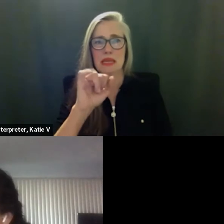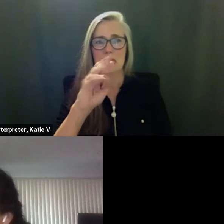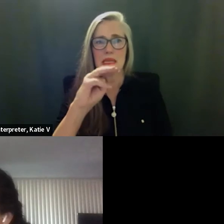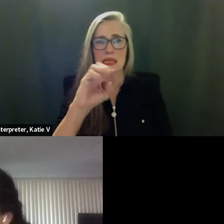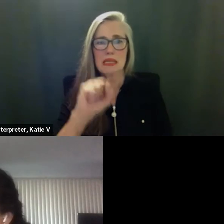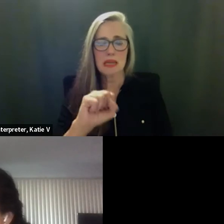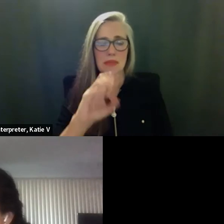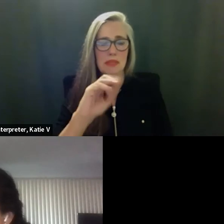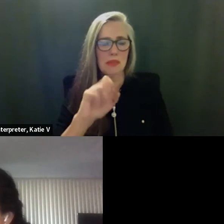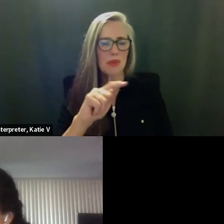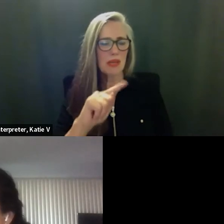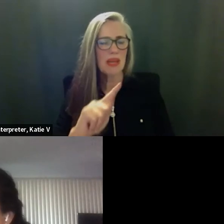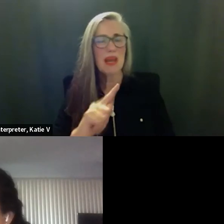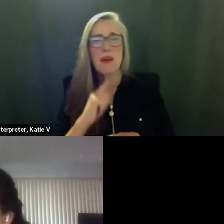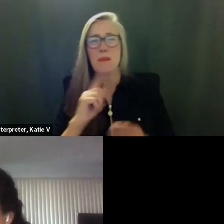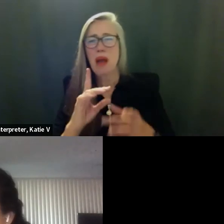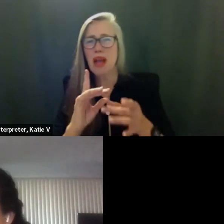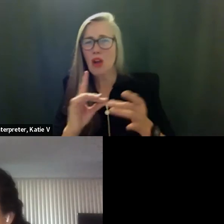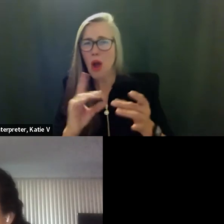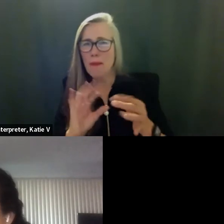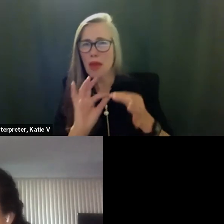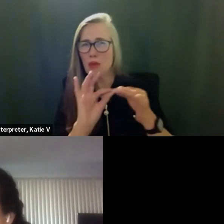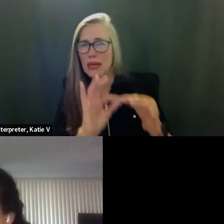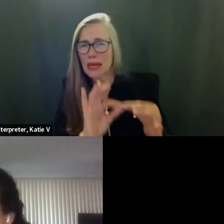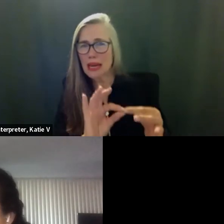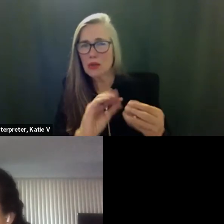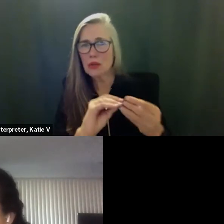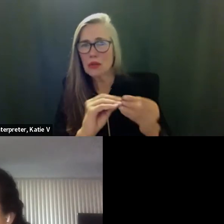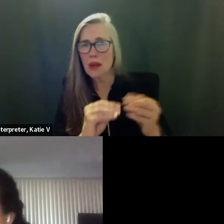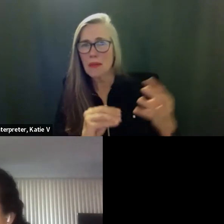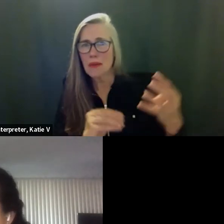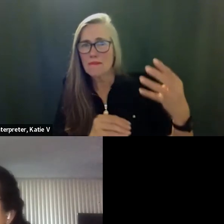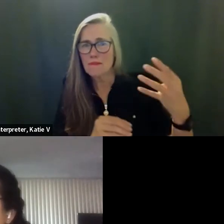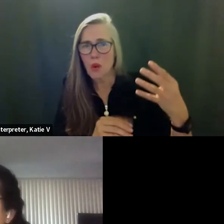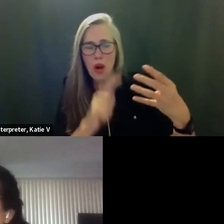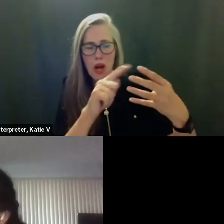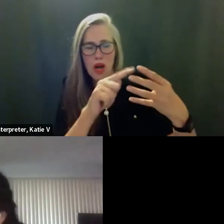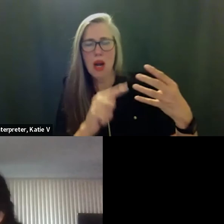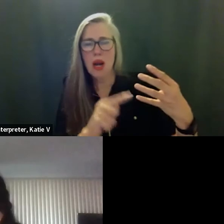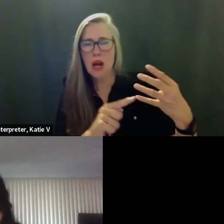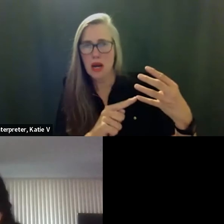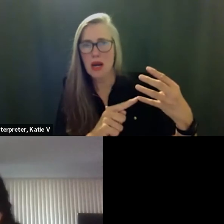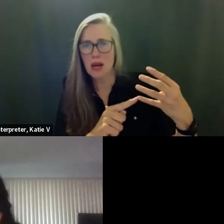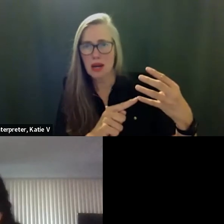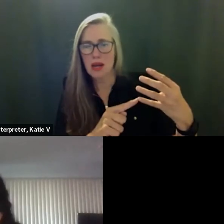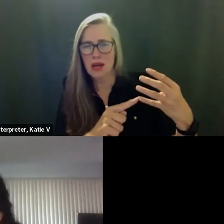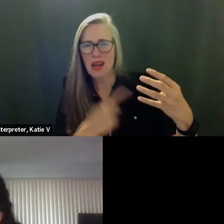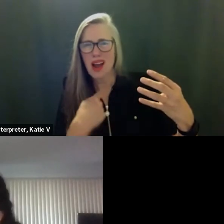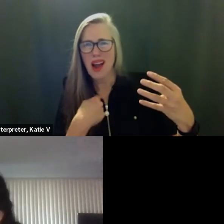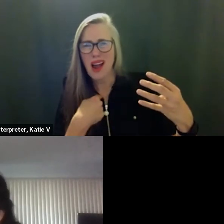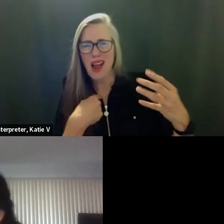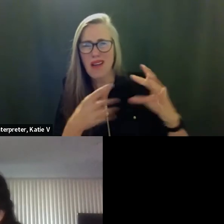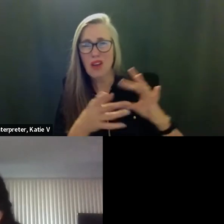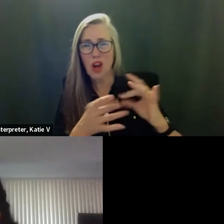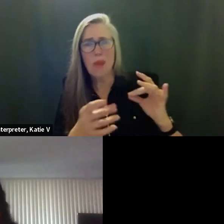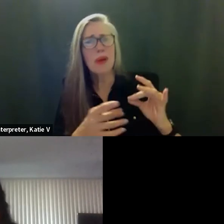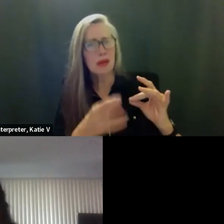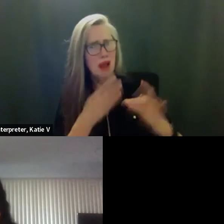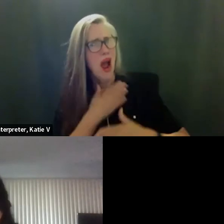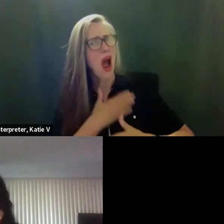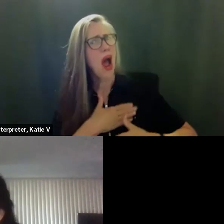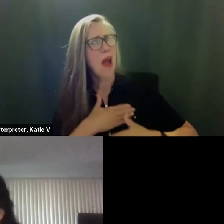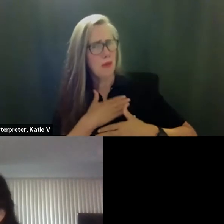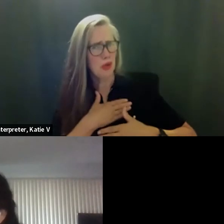about bullet number four which i appreciate just from the equity standpoint